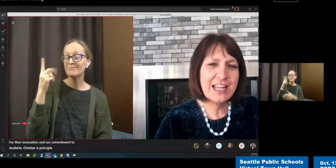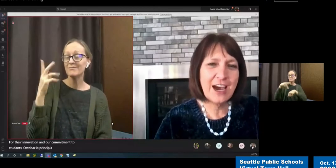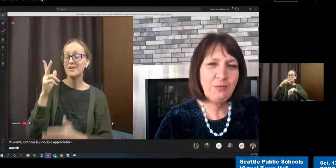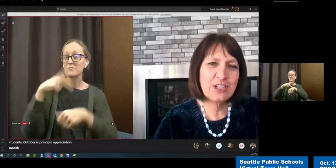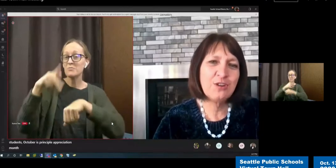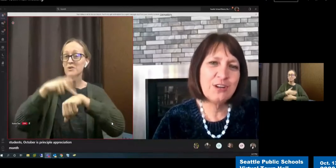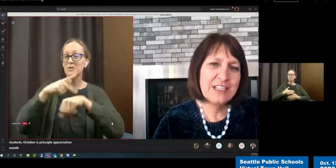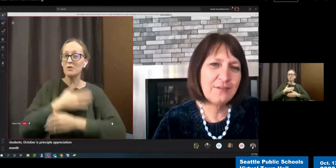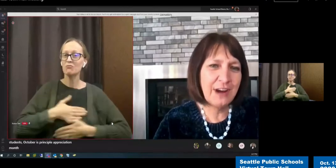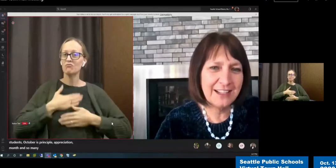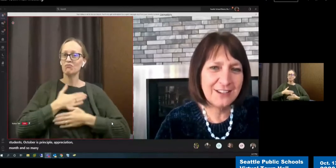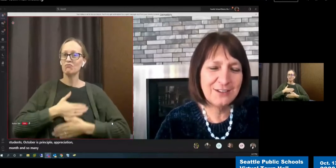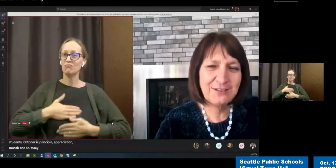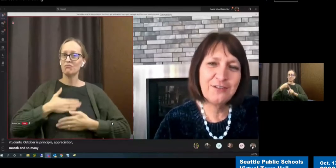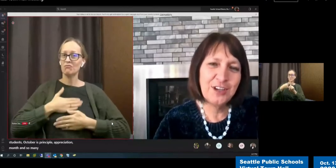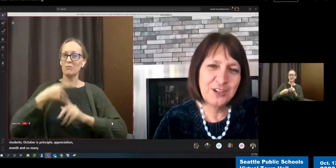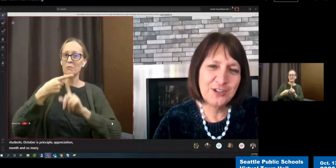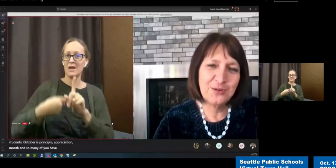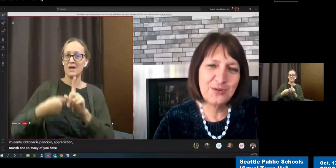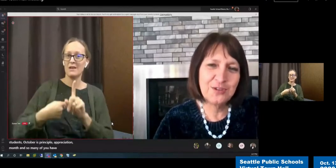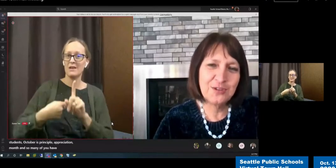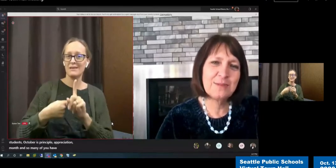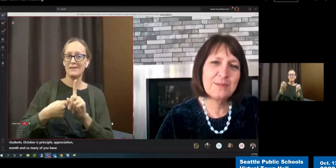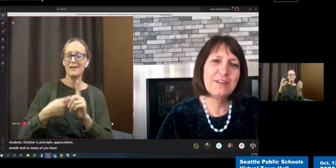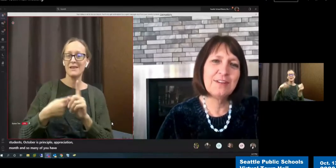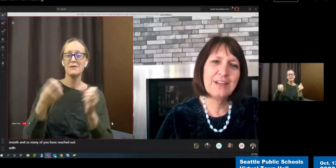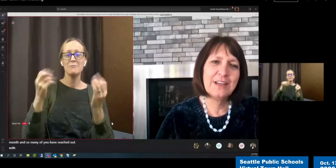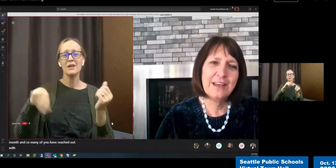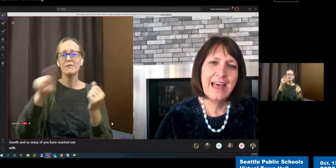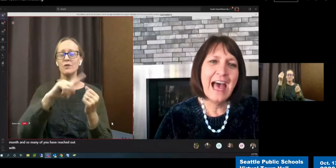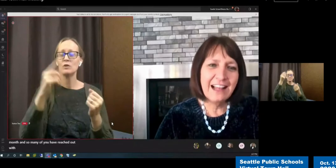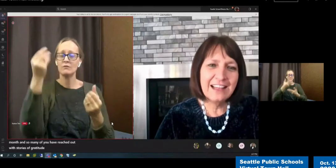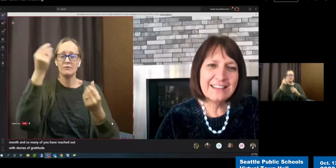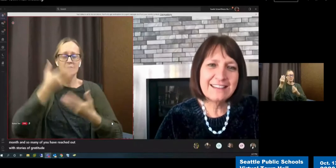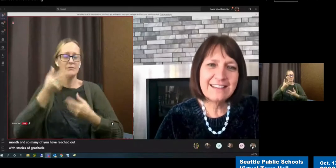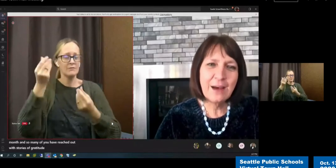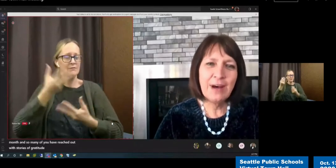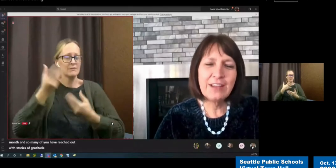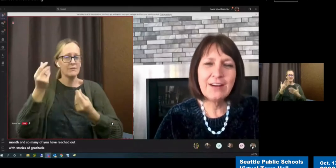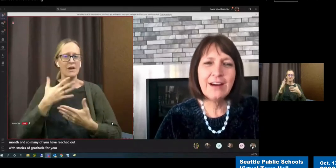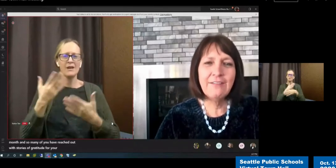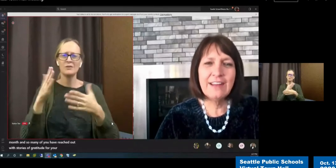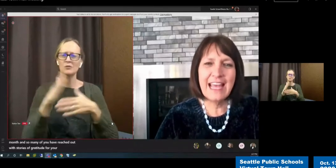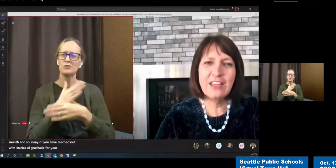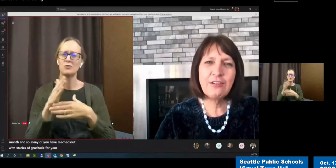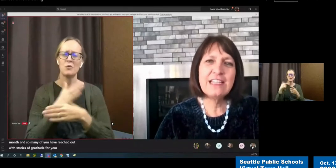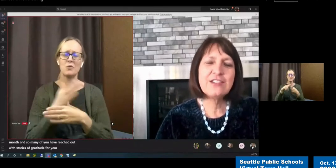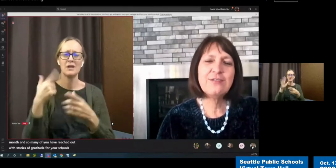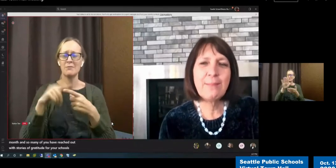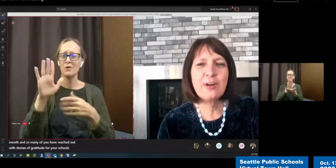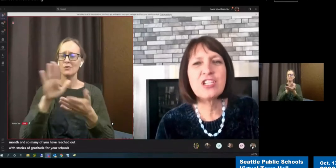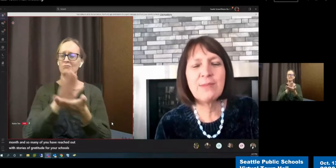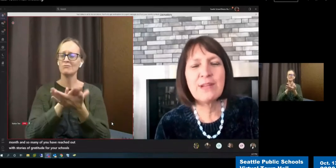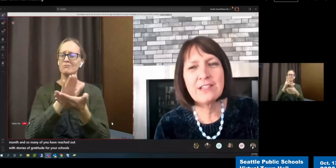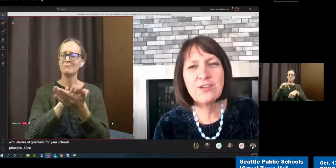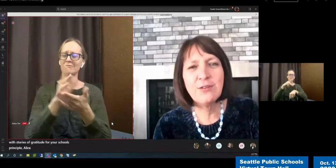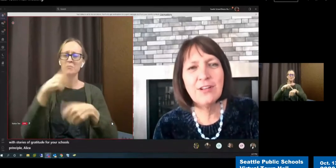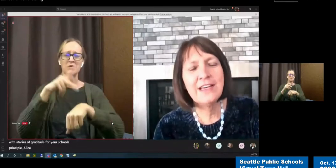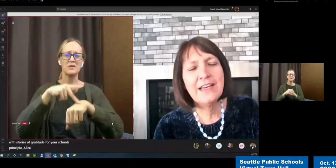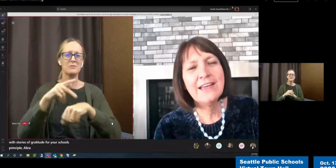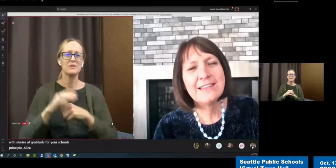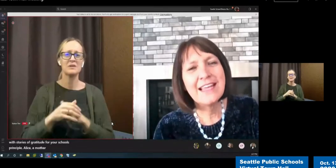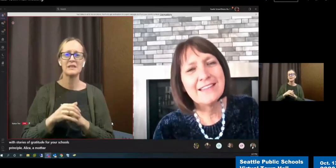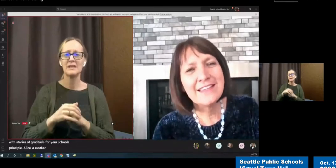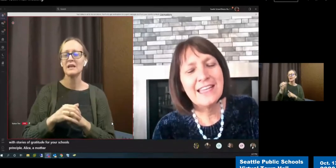reached out with stories of gratitude for your school's principal. Alice, a mother of an eighth grade student at Mercer Middle School,